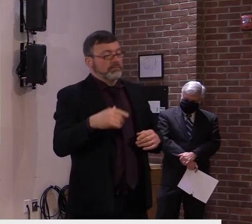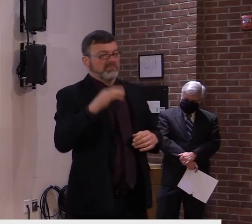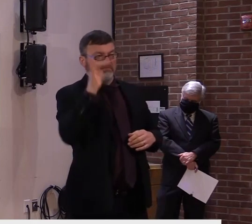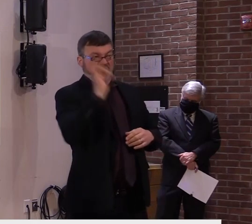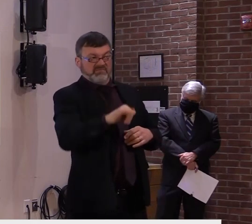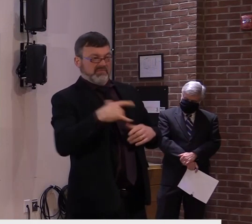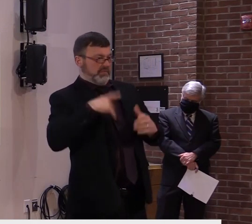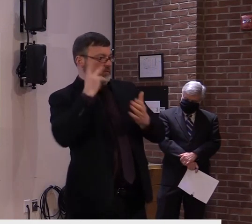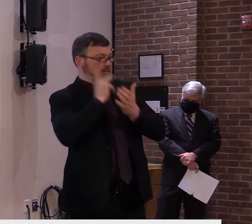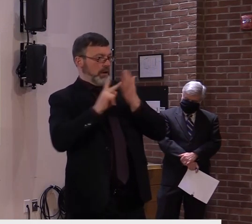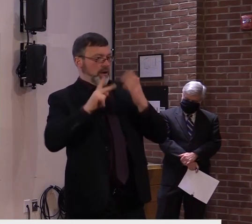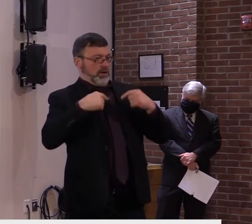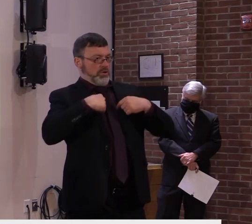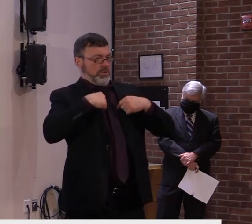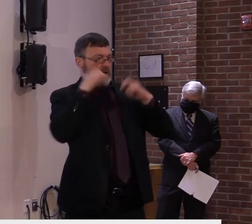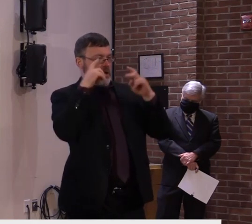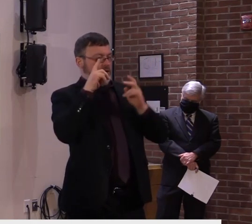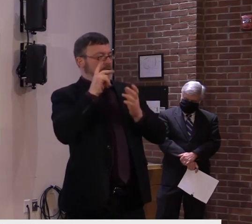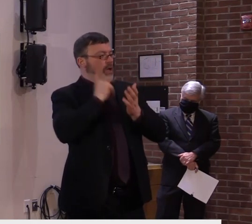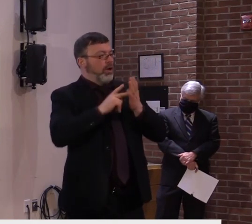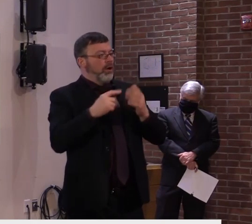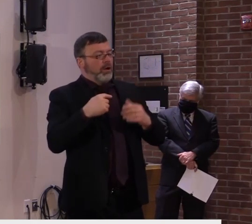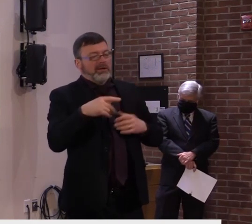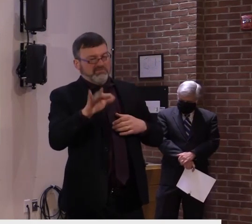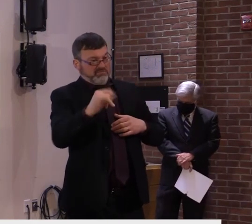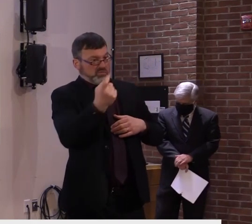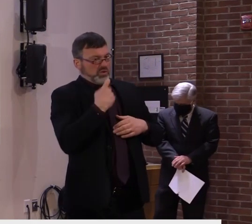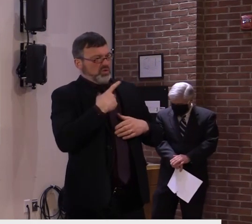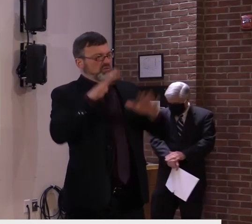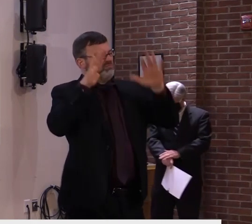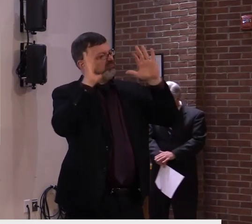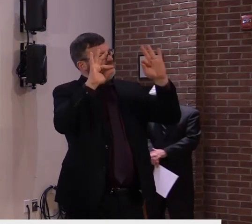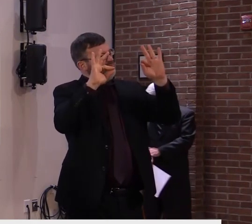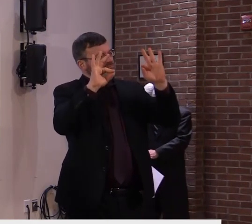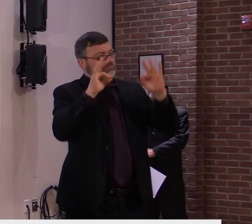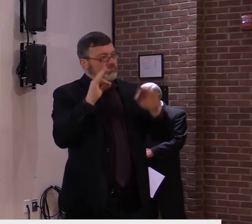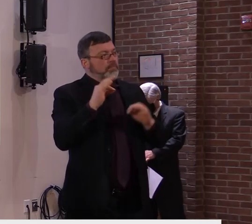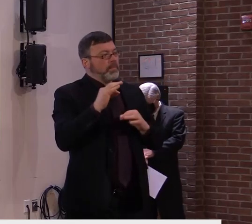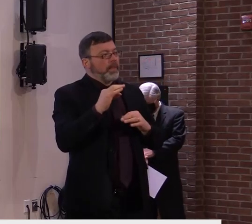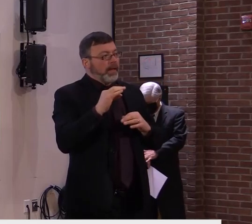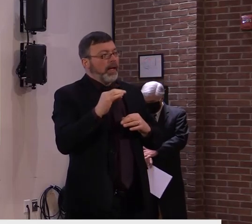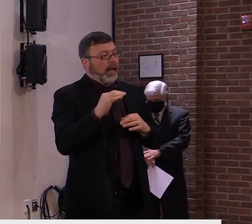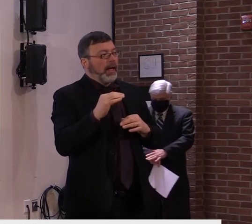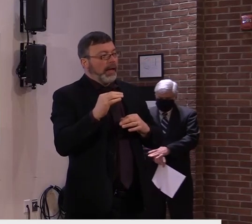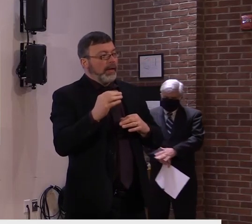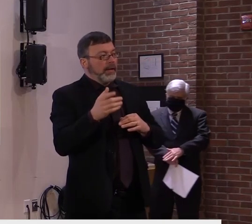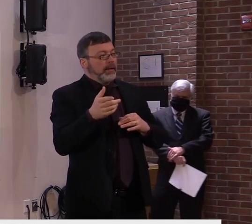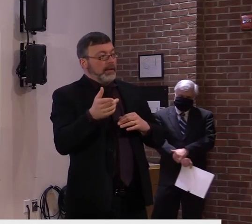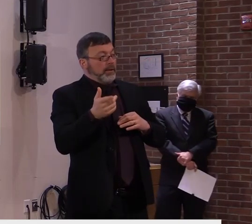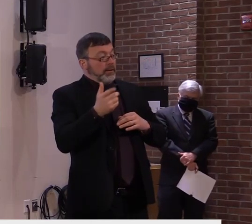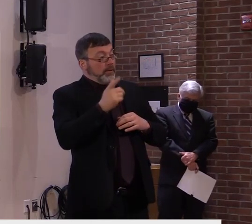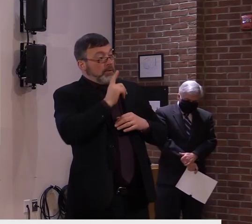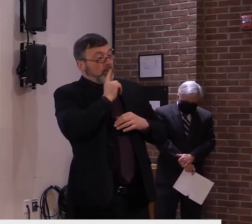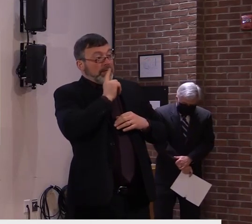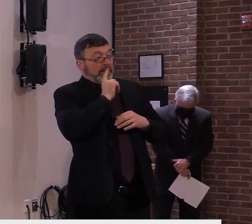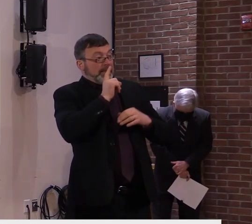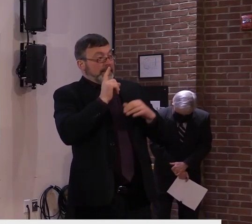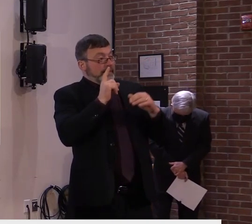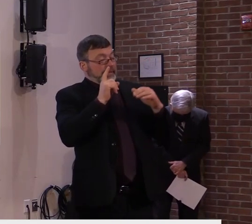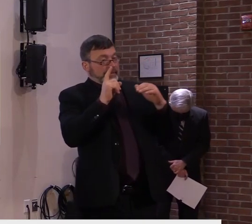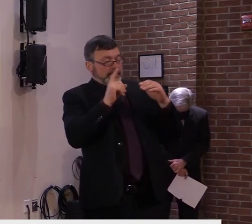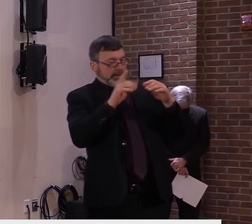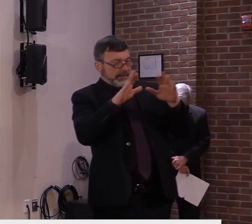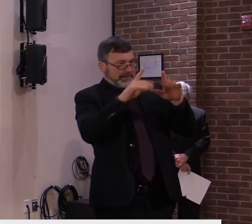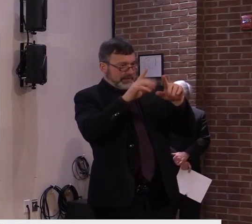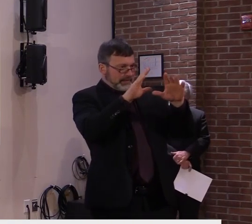a 7-12 school, which is one of many configurations that we have across the state. So, you know, most people are